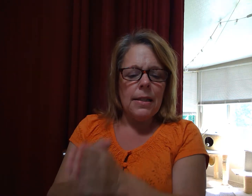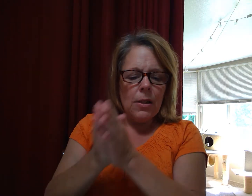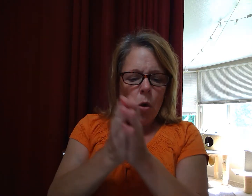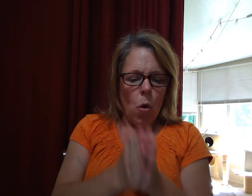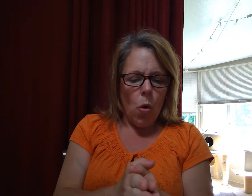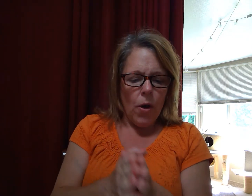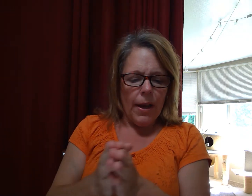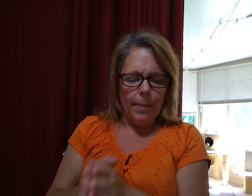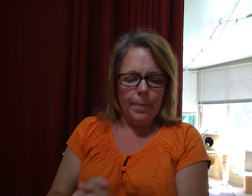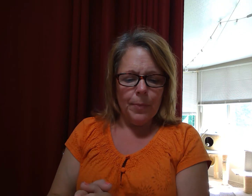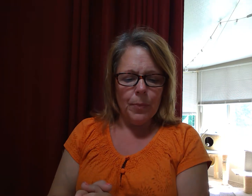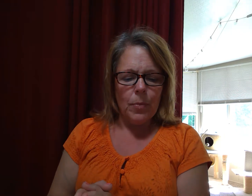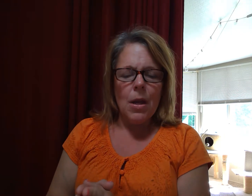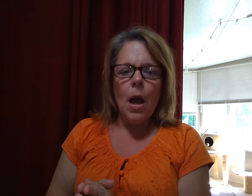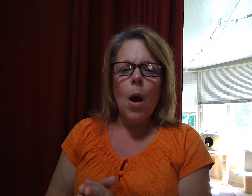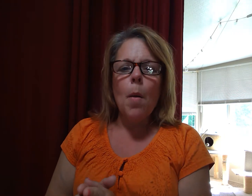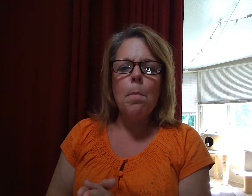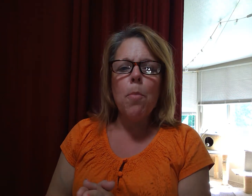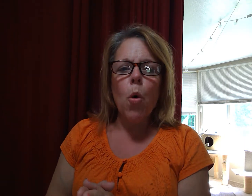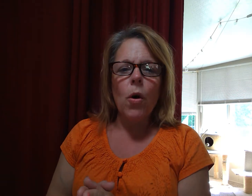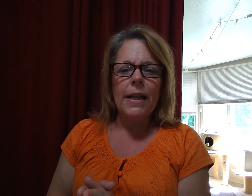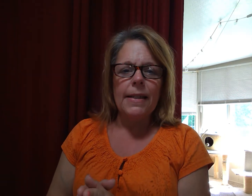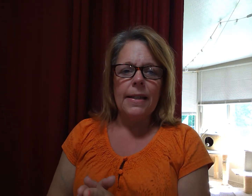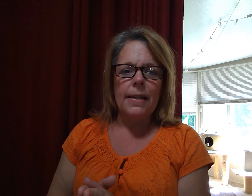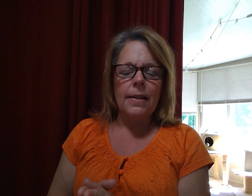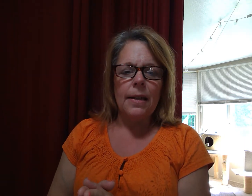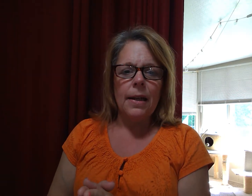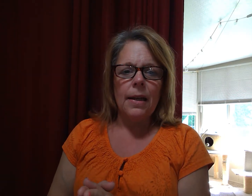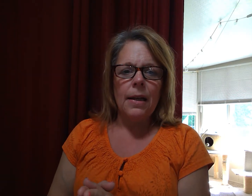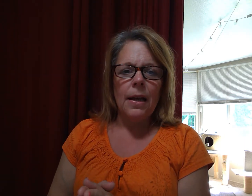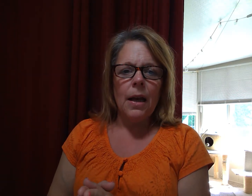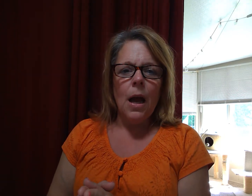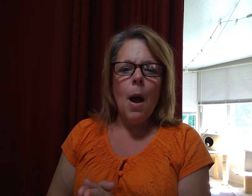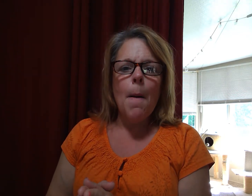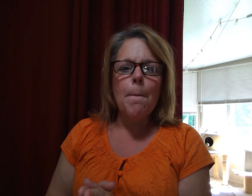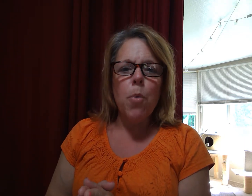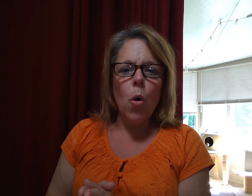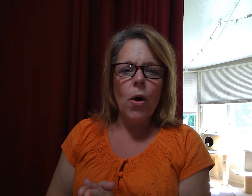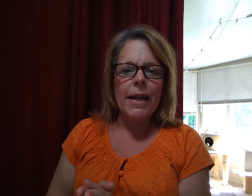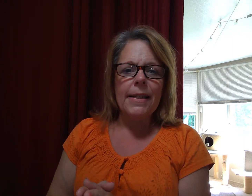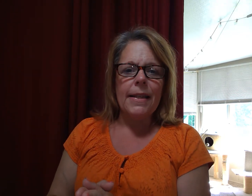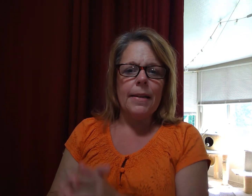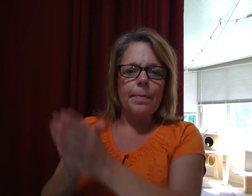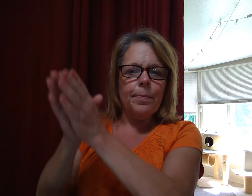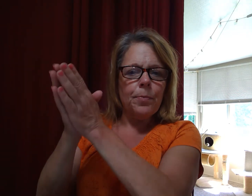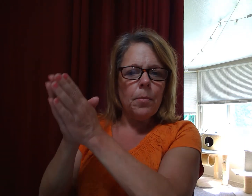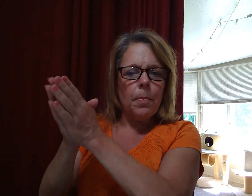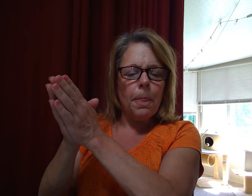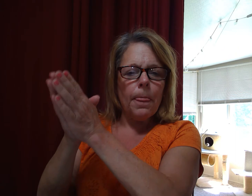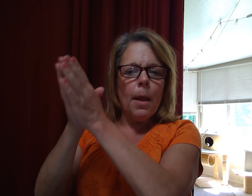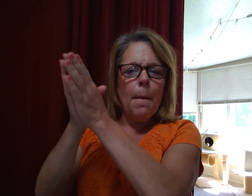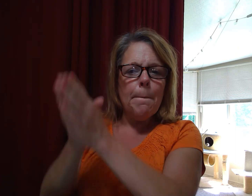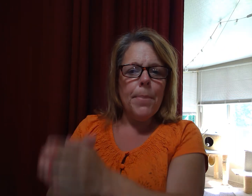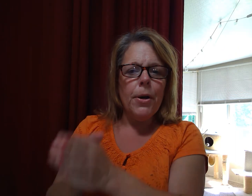Soy. Soy. Soy. Poison. Poison. Poison.